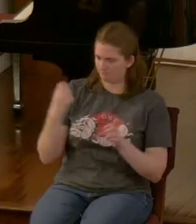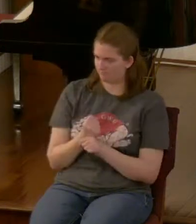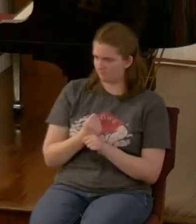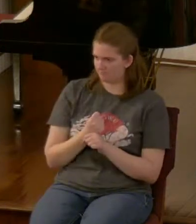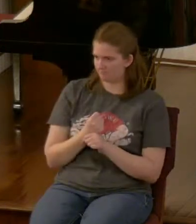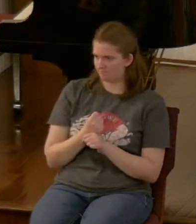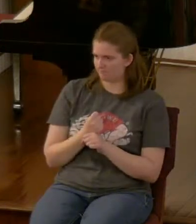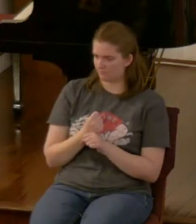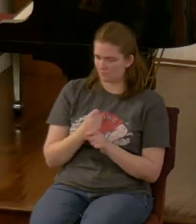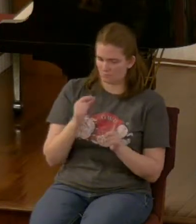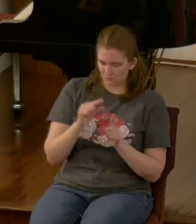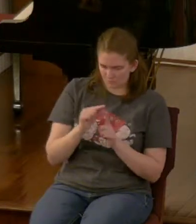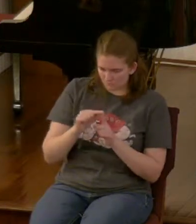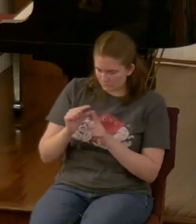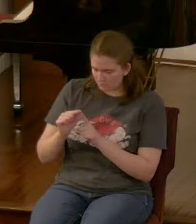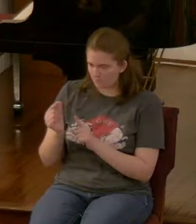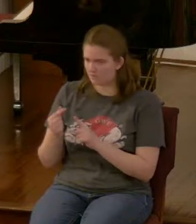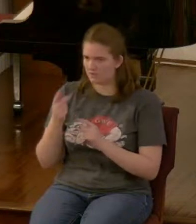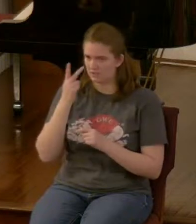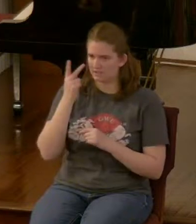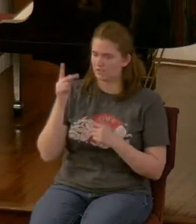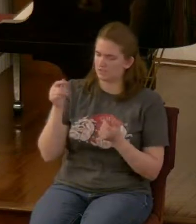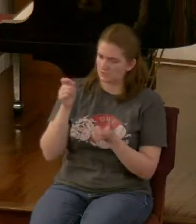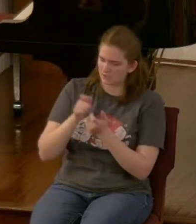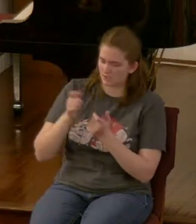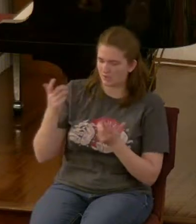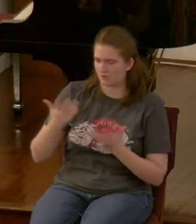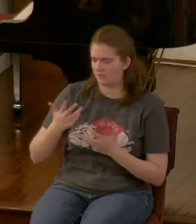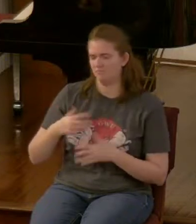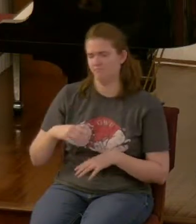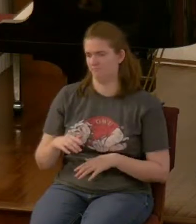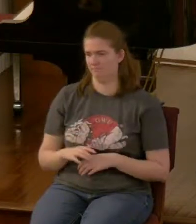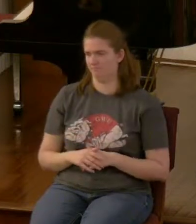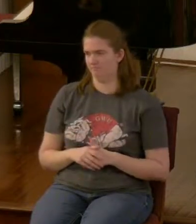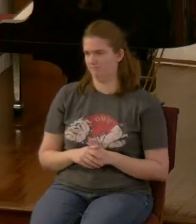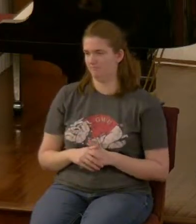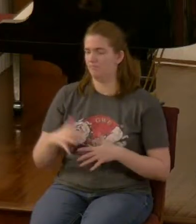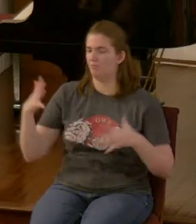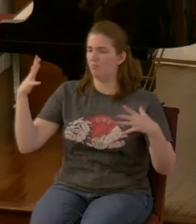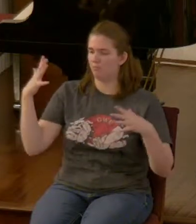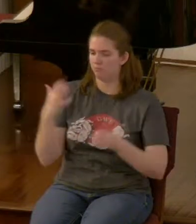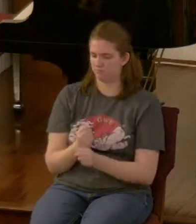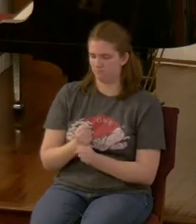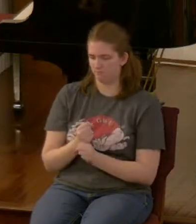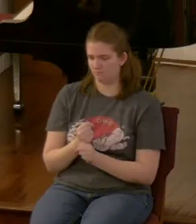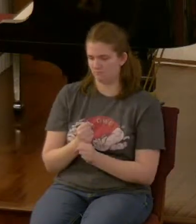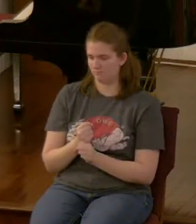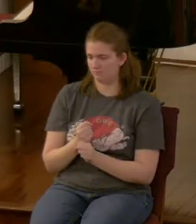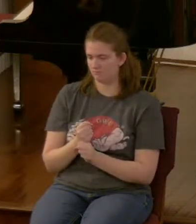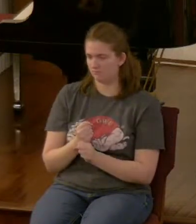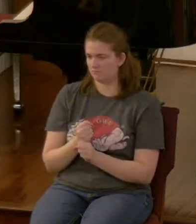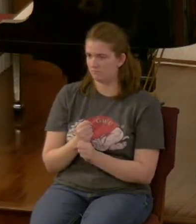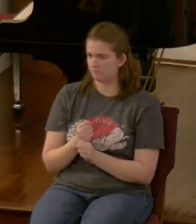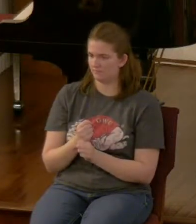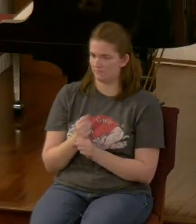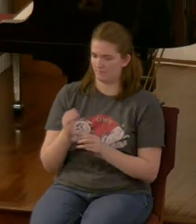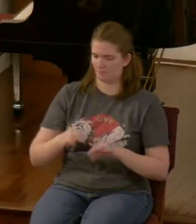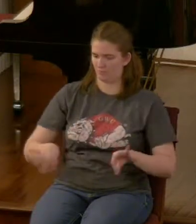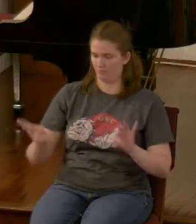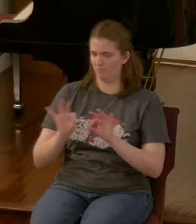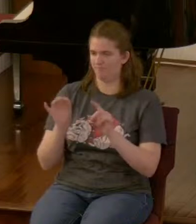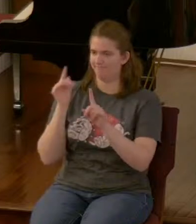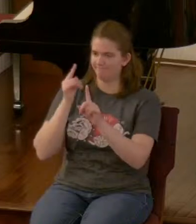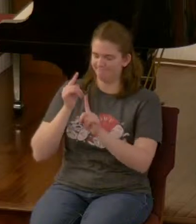word for word what happened what he saw he summarized it he wrote down what he thought was the most important